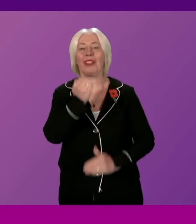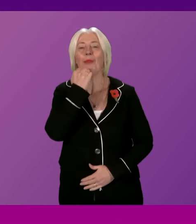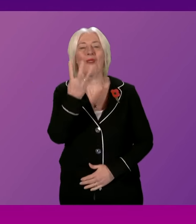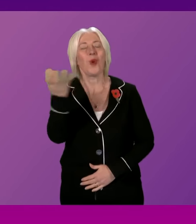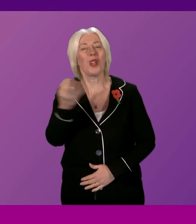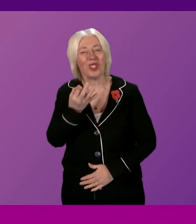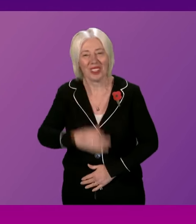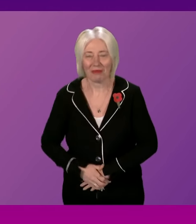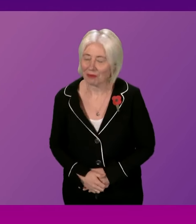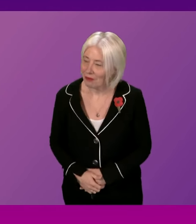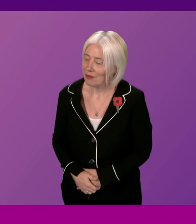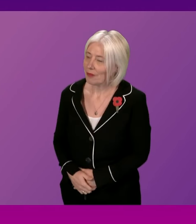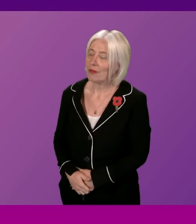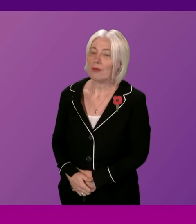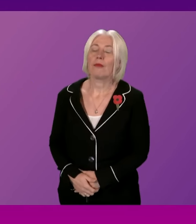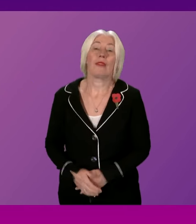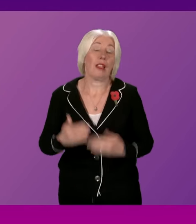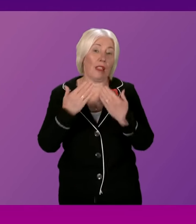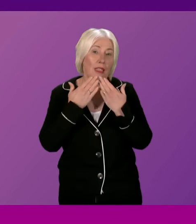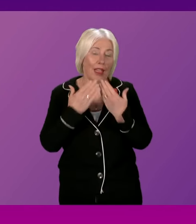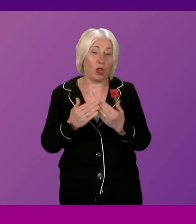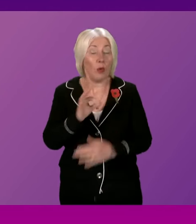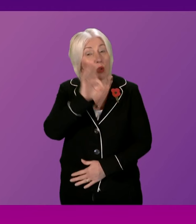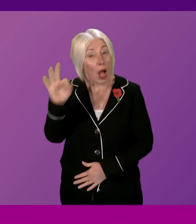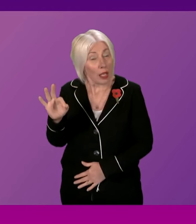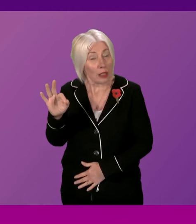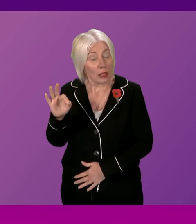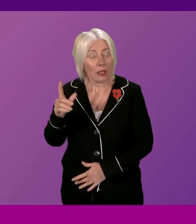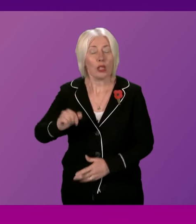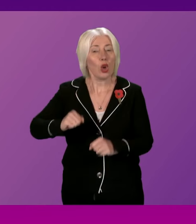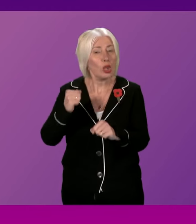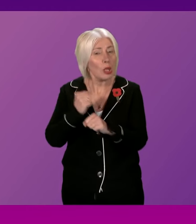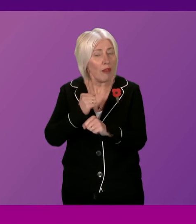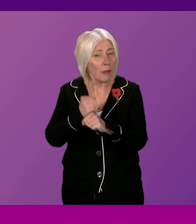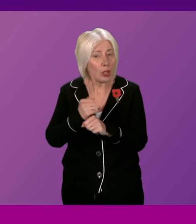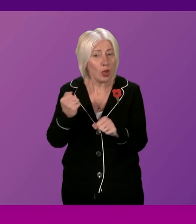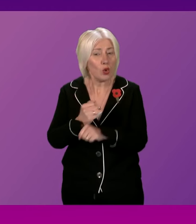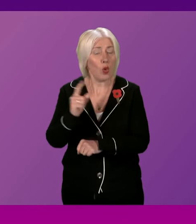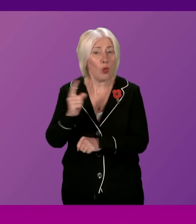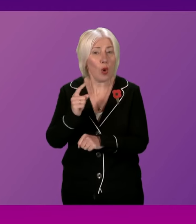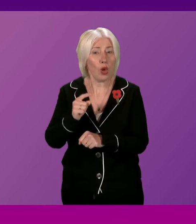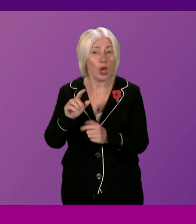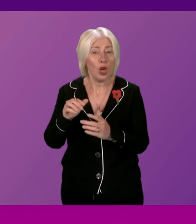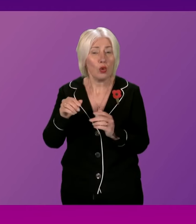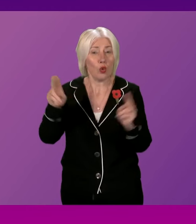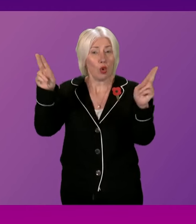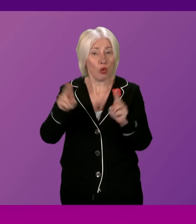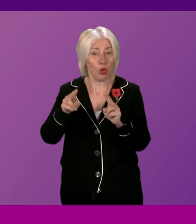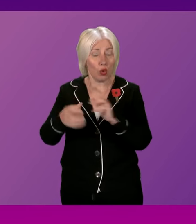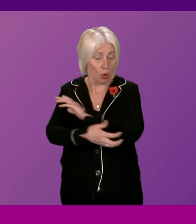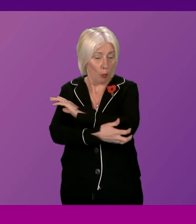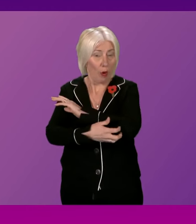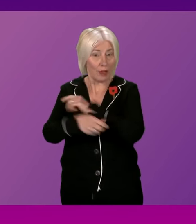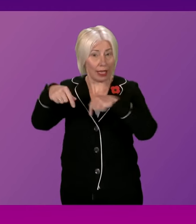Stevenson. Thank you, President Officer. First to ask the First Minister what the Scottish Government is doing to alleviate poverty in Scotland